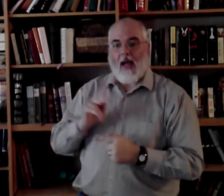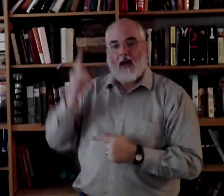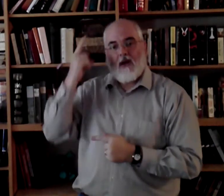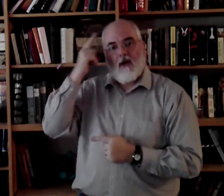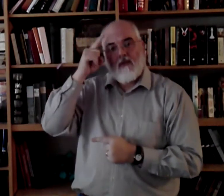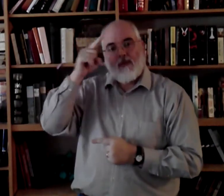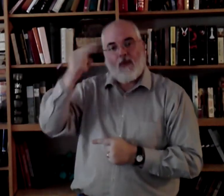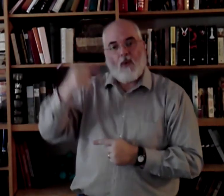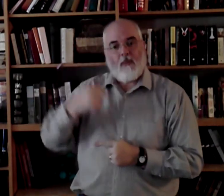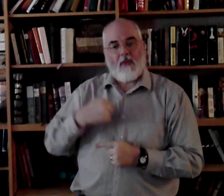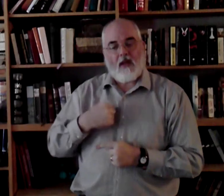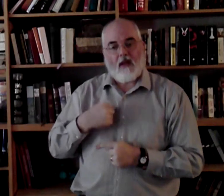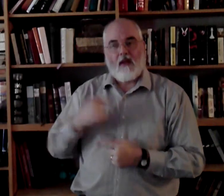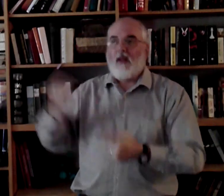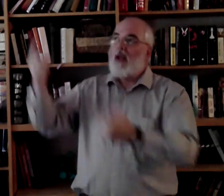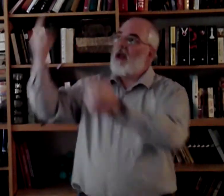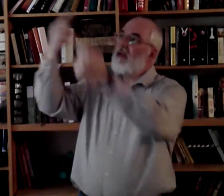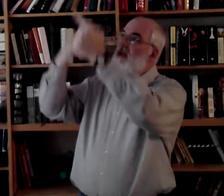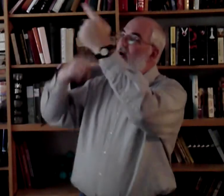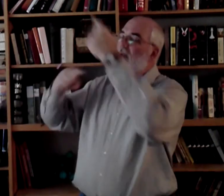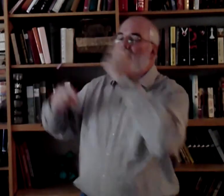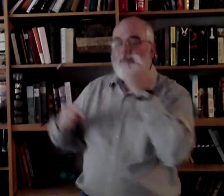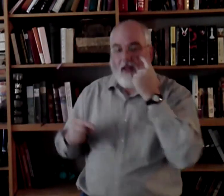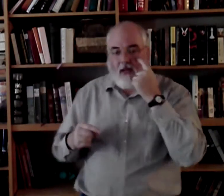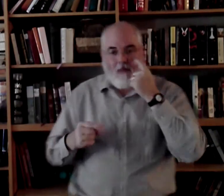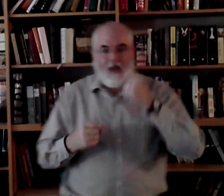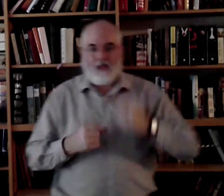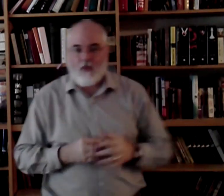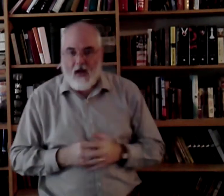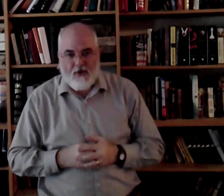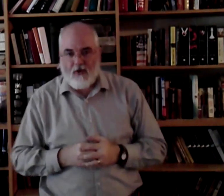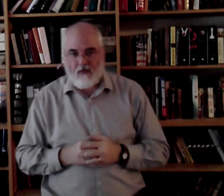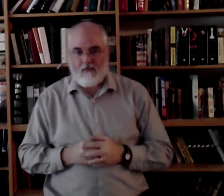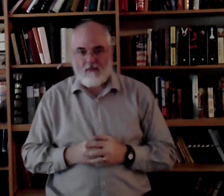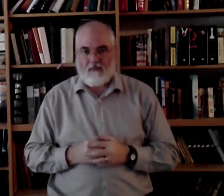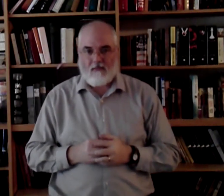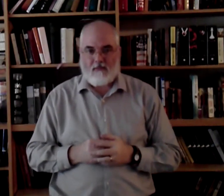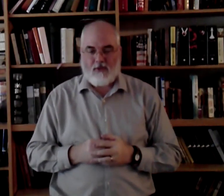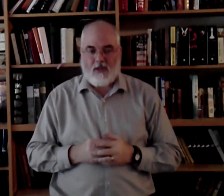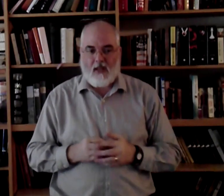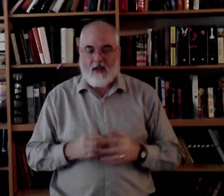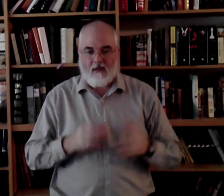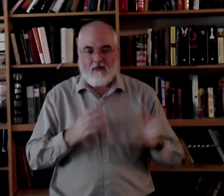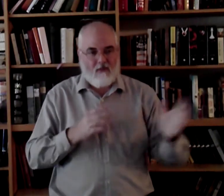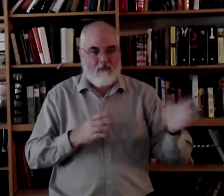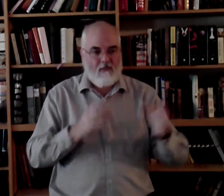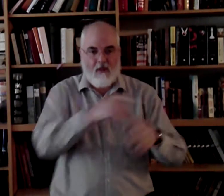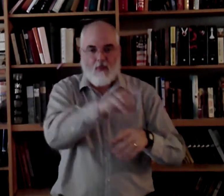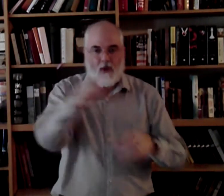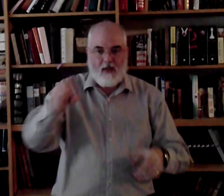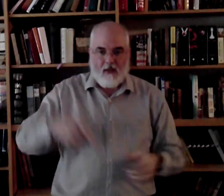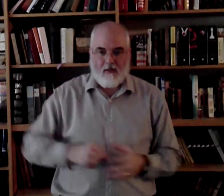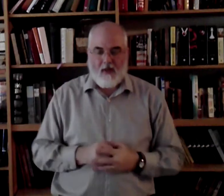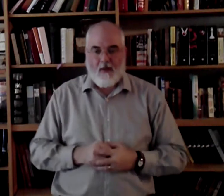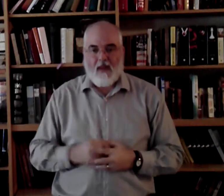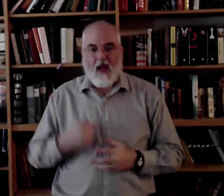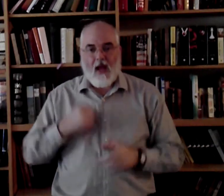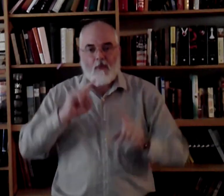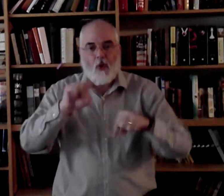back for me. Coming. Now, coming is directional. Just like me pointing. I am going